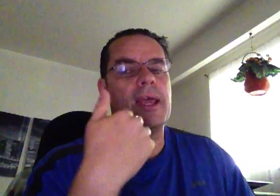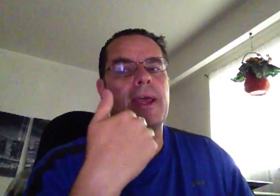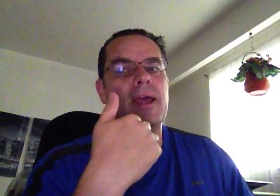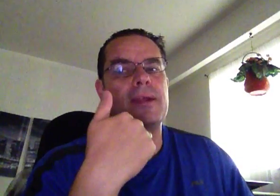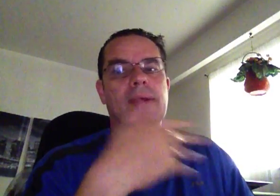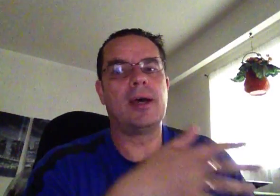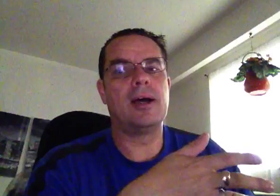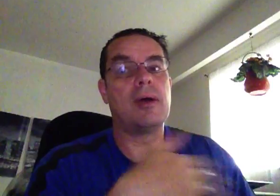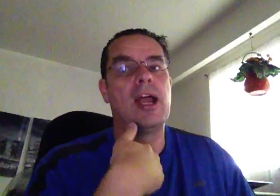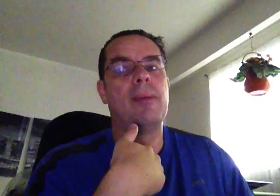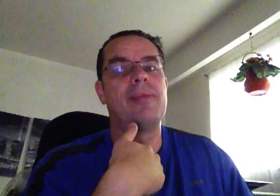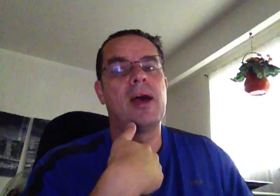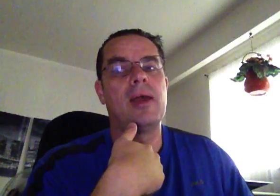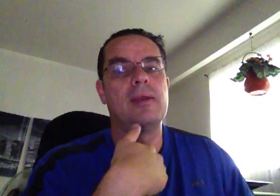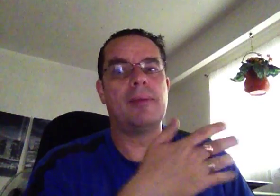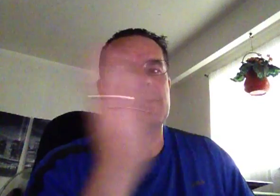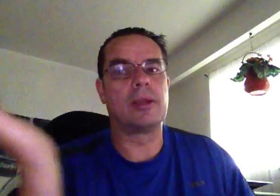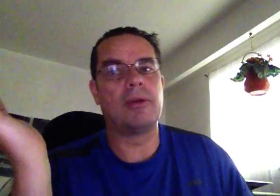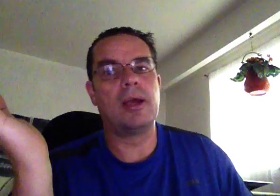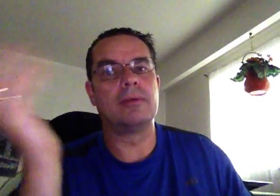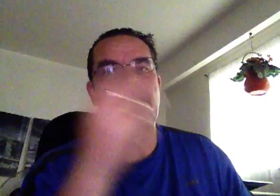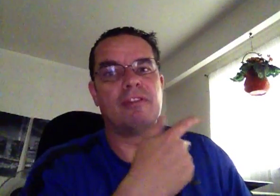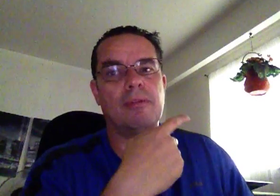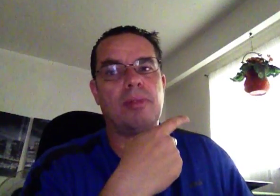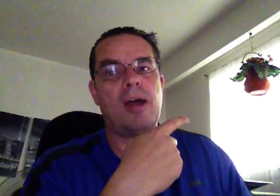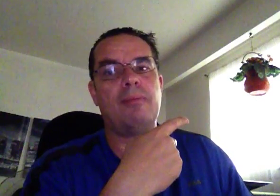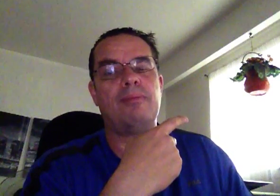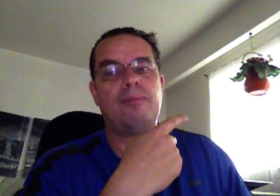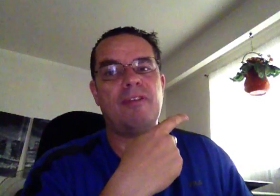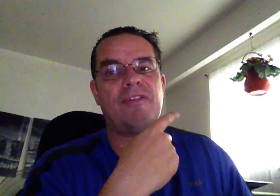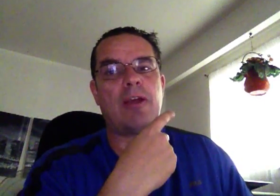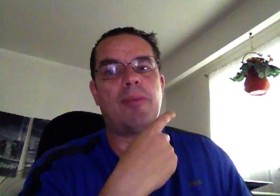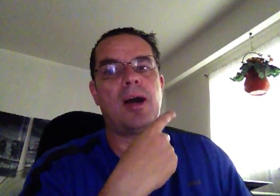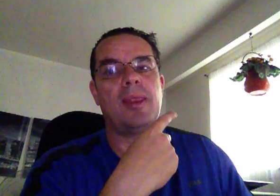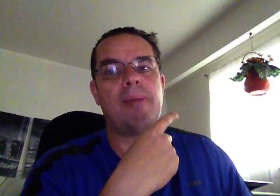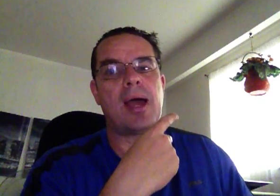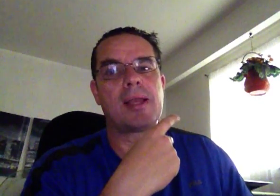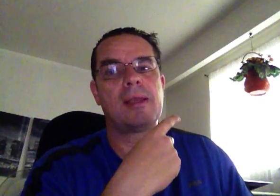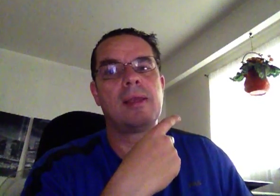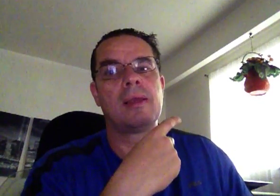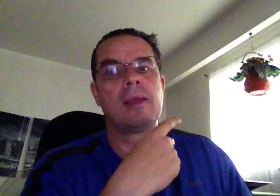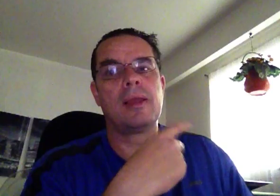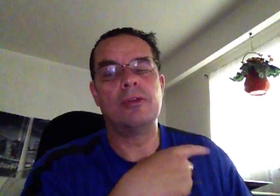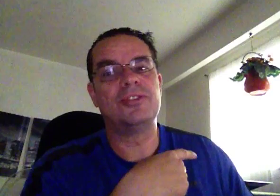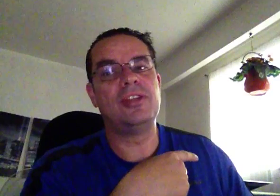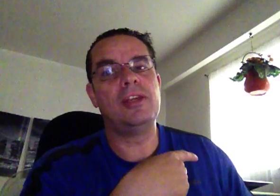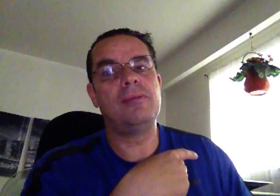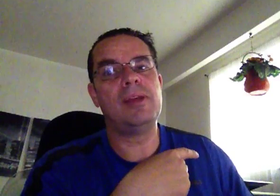and I am not that. I mean, look around, I have a little flower pot in the back. You don't see me